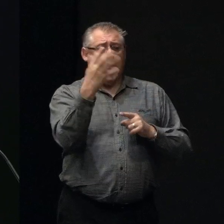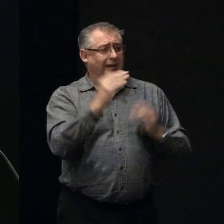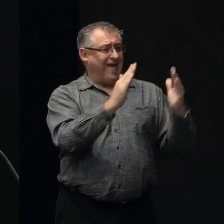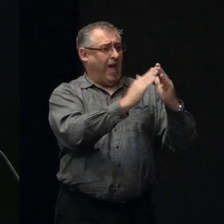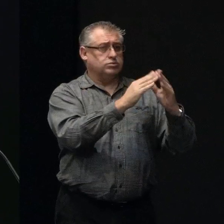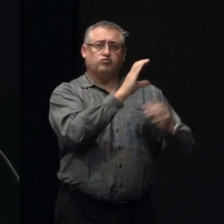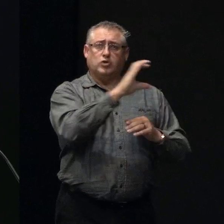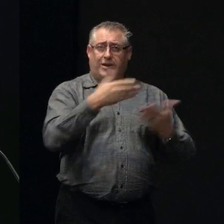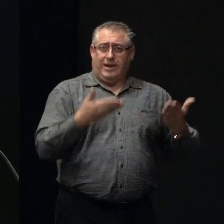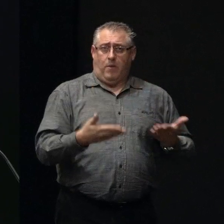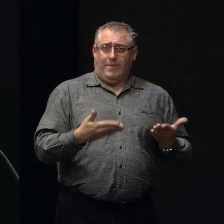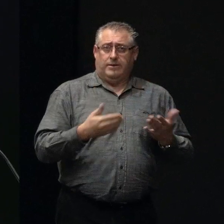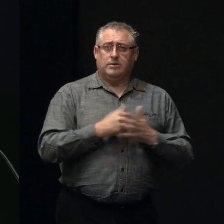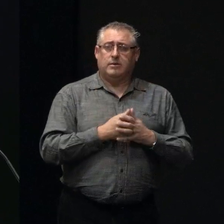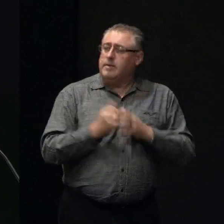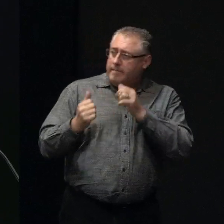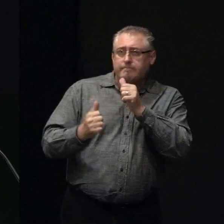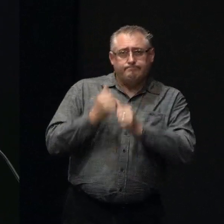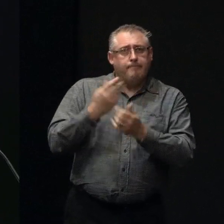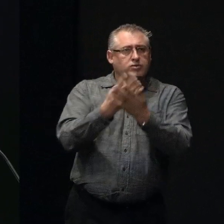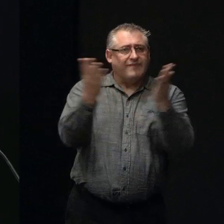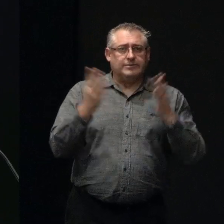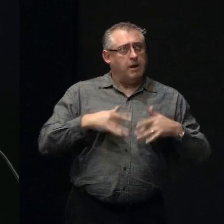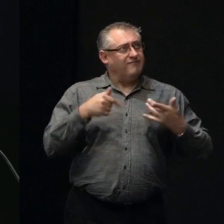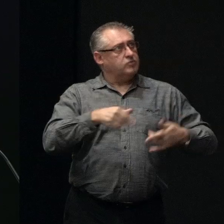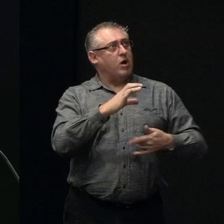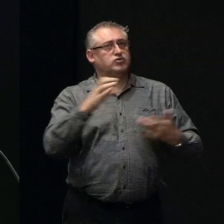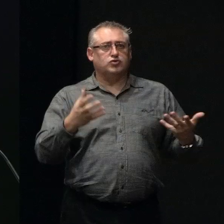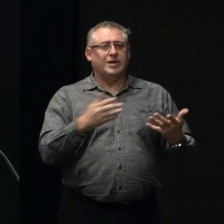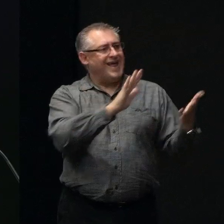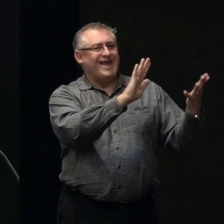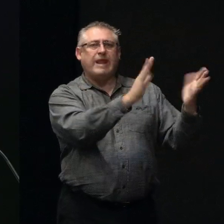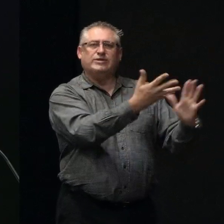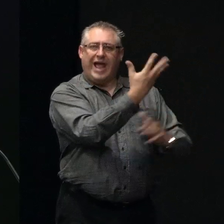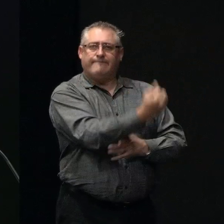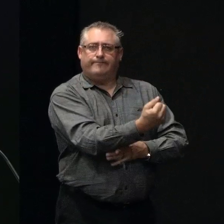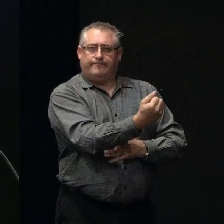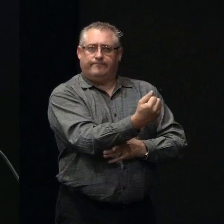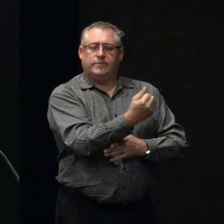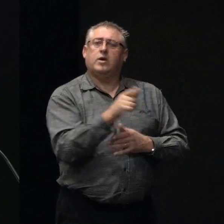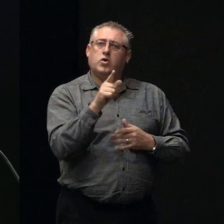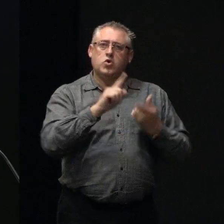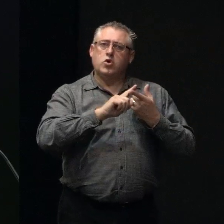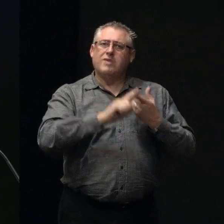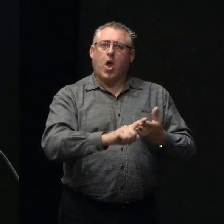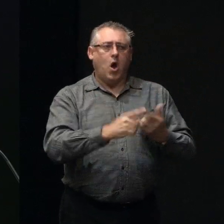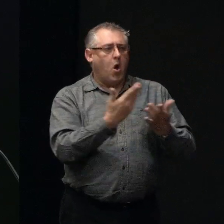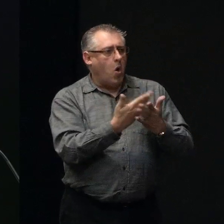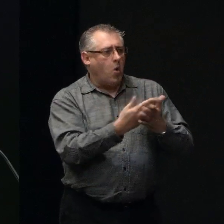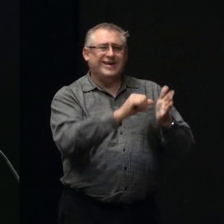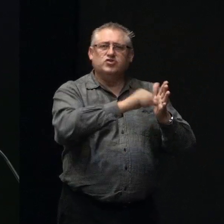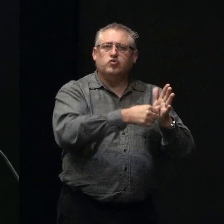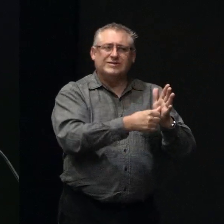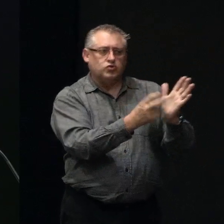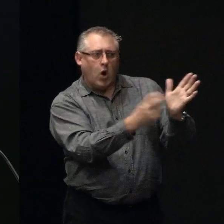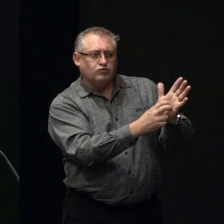moment, and most of us do, and you have damage to that property, you're reliant on the underlying insurance contract to